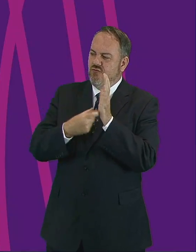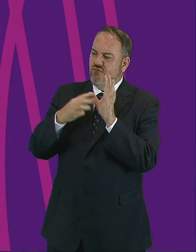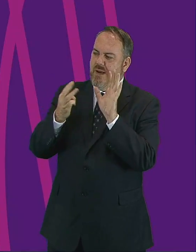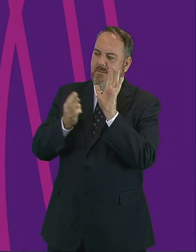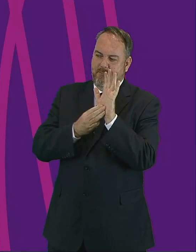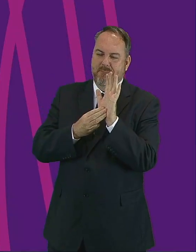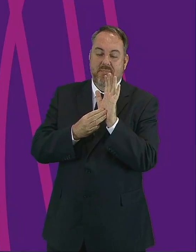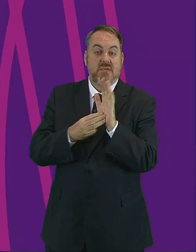Now, the next item of business to do.